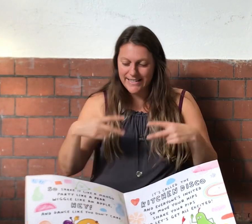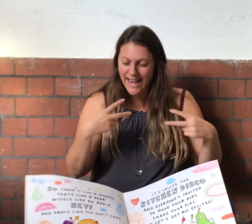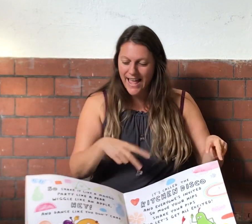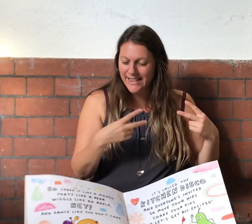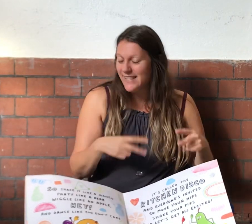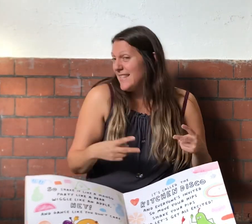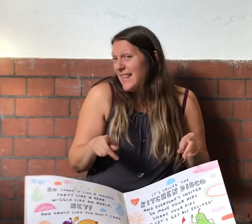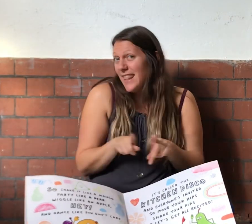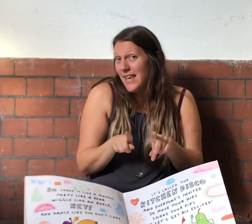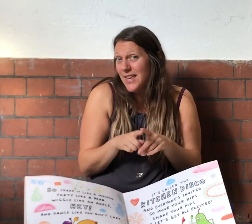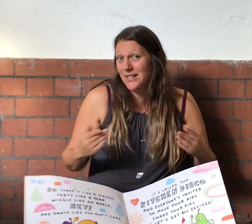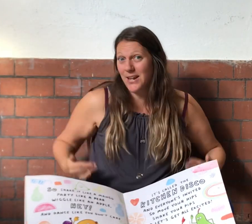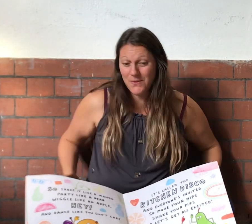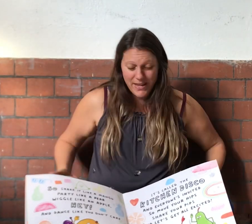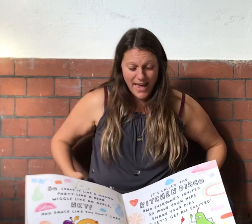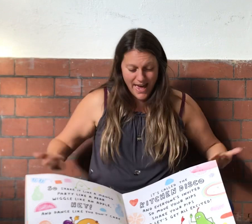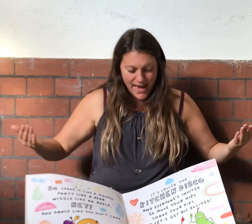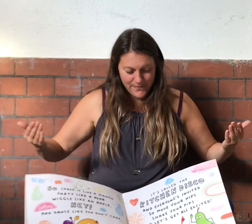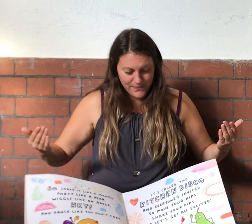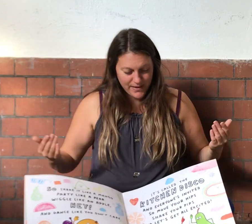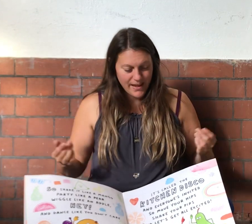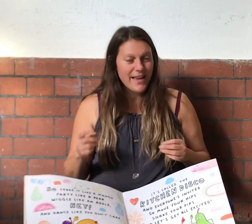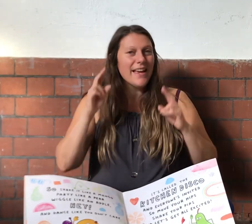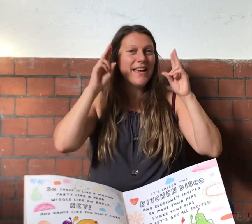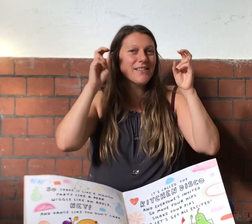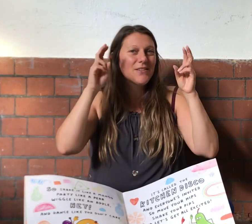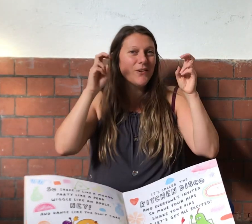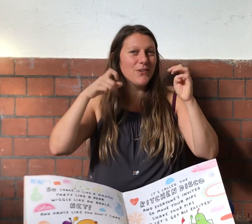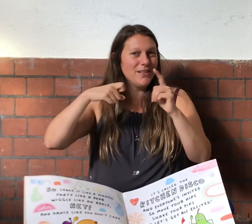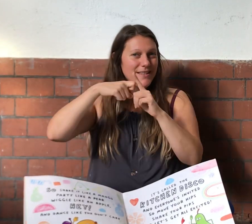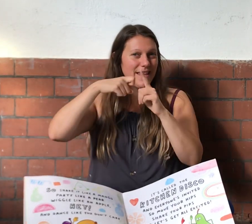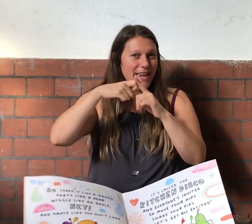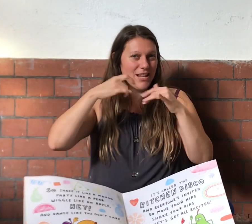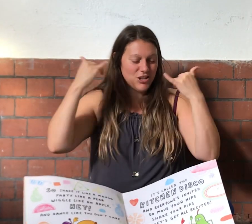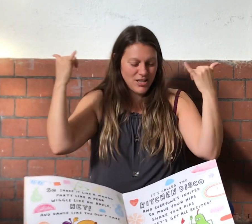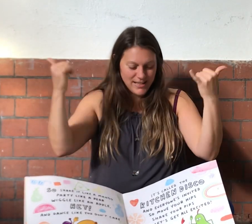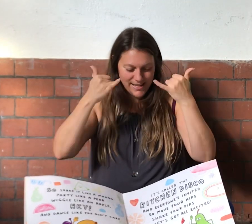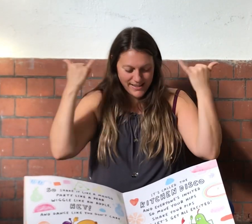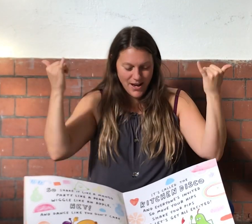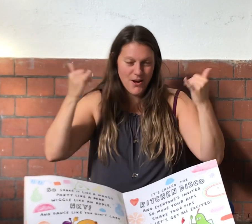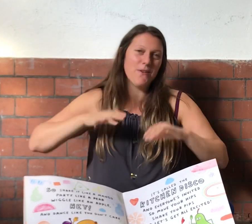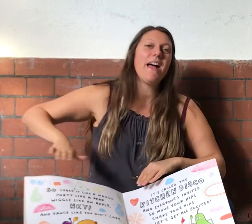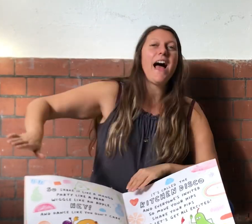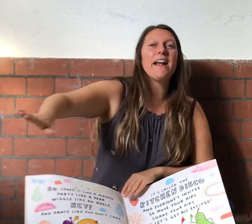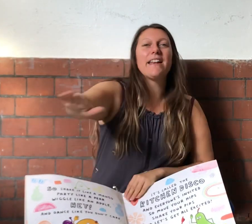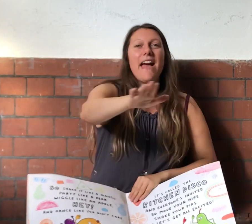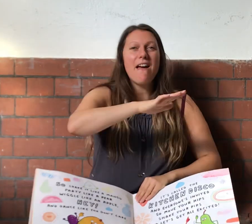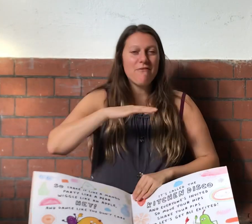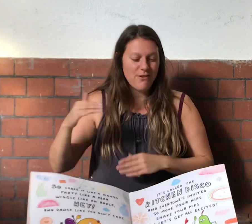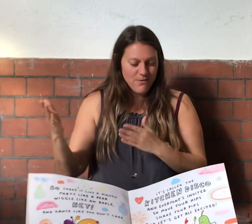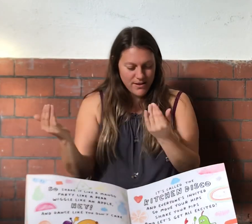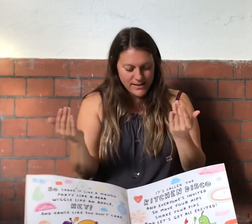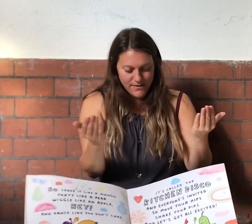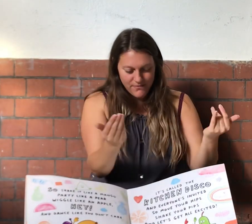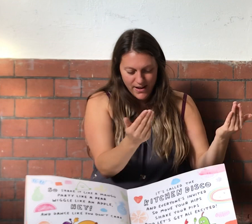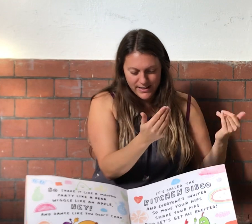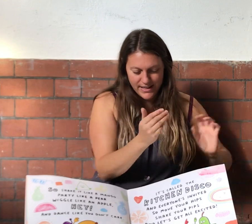and dance like you don't care. It's called the Kitchen Disco and everyone's invited.